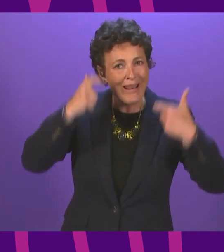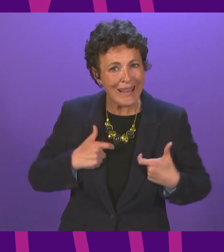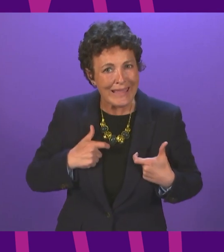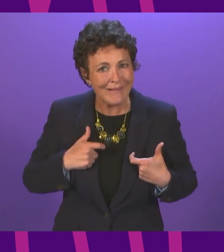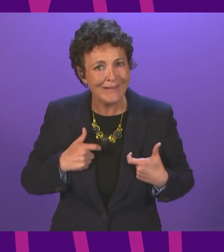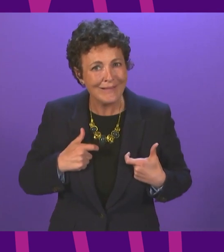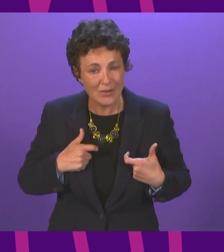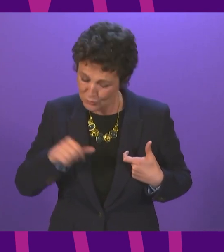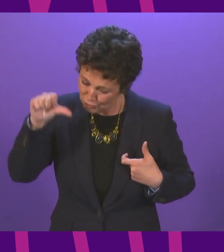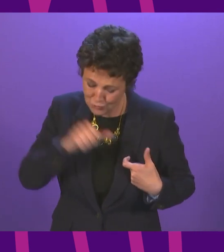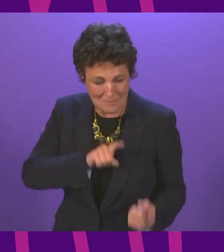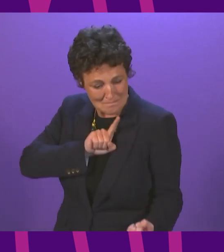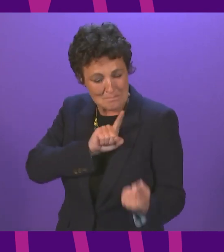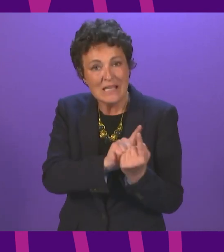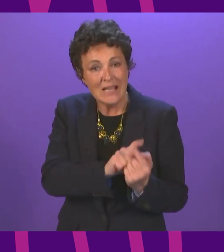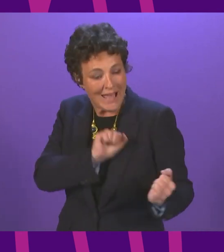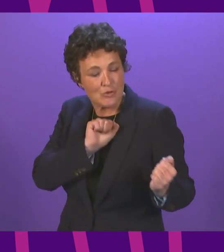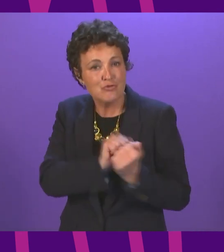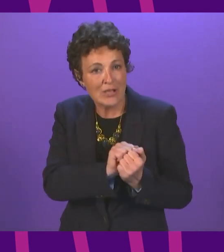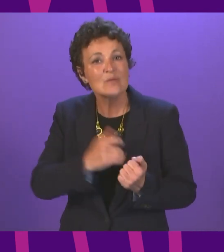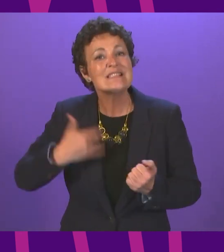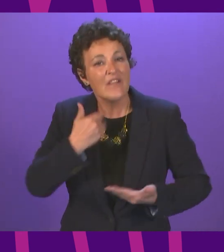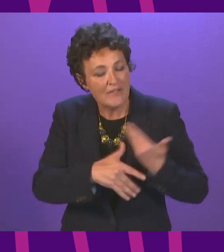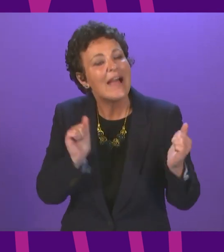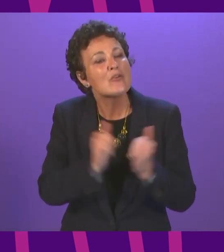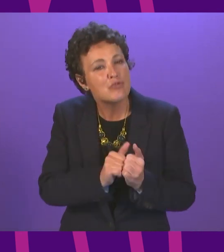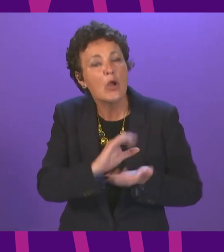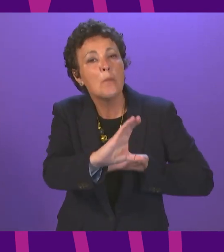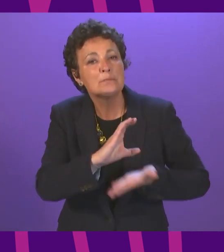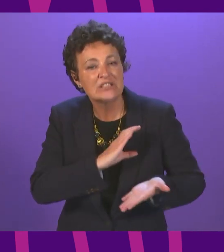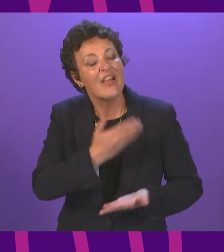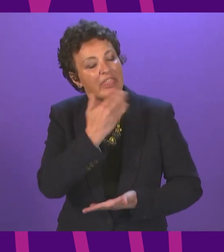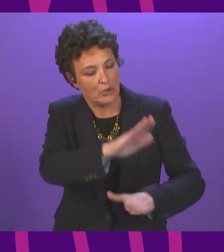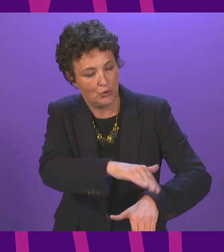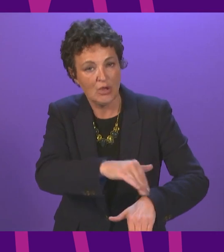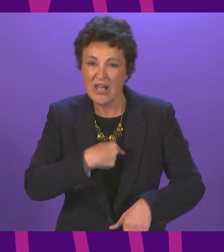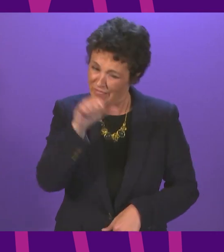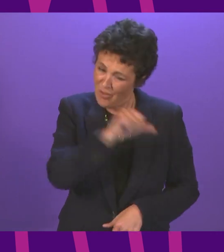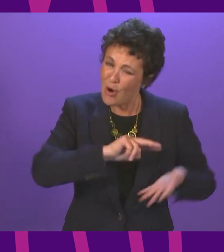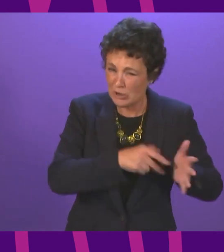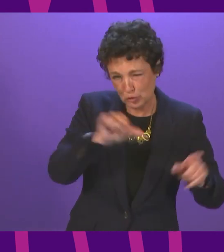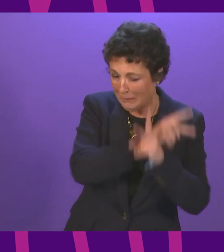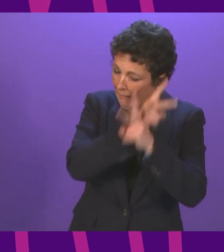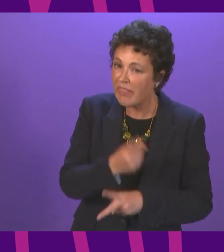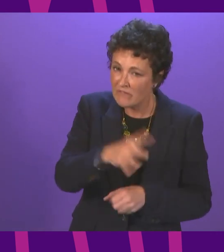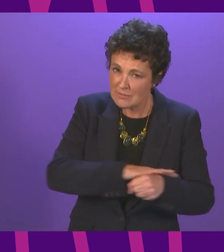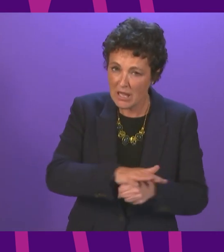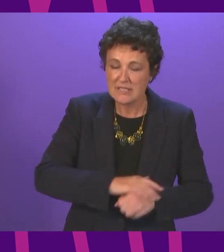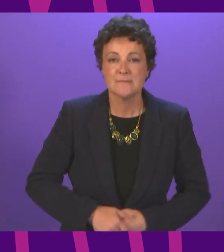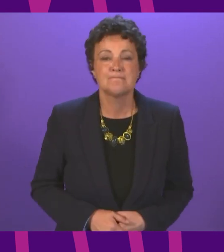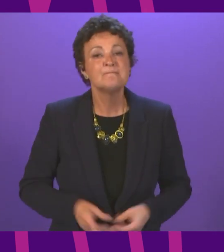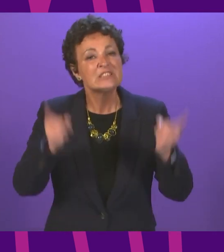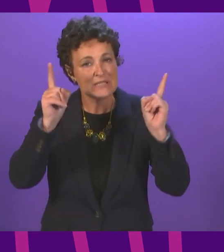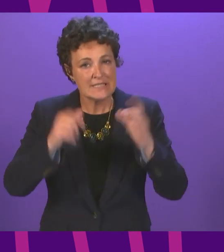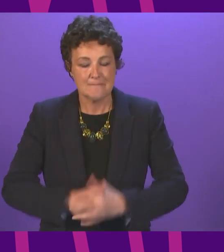agree with survivors and agree compensation for those who suffered abuse when these organisations should have been caring for them? Thank you. First Minister.